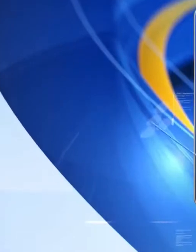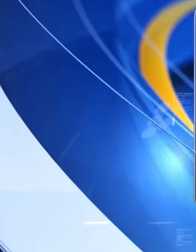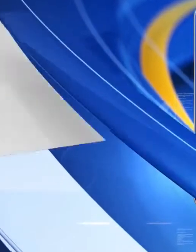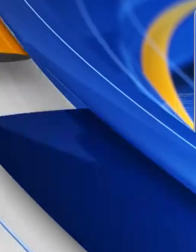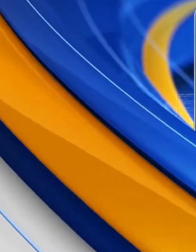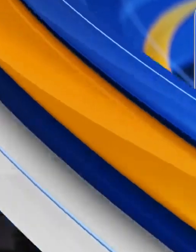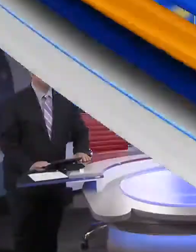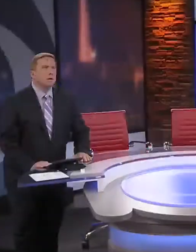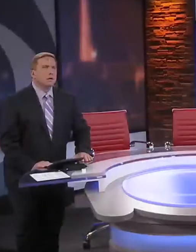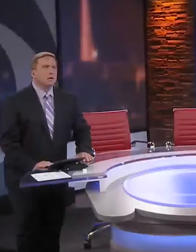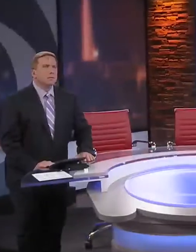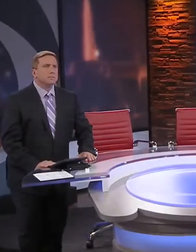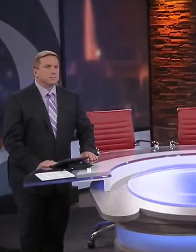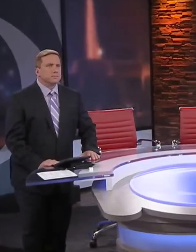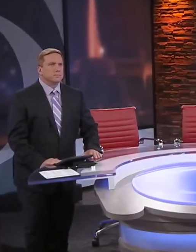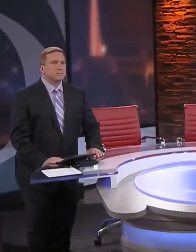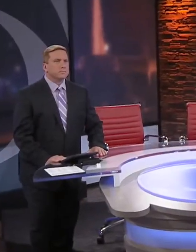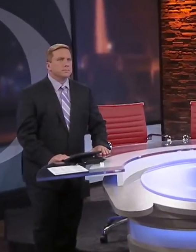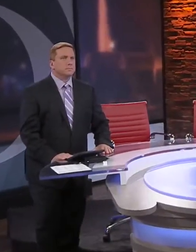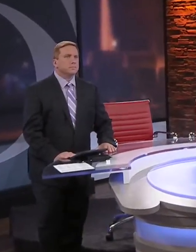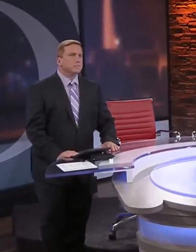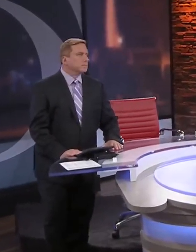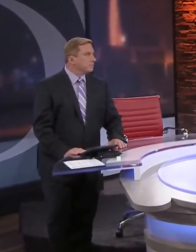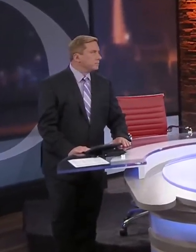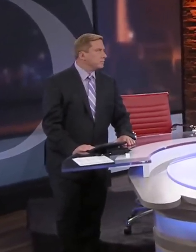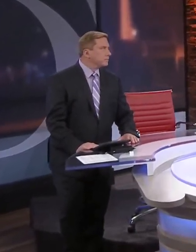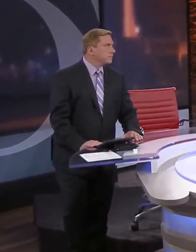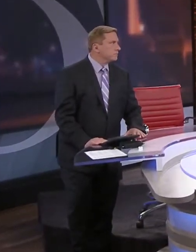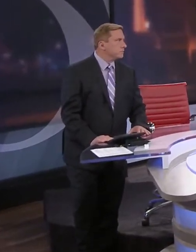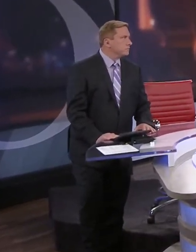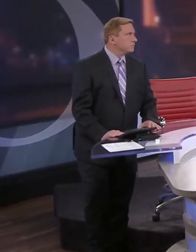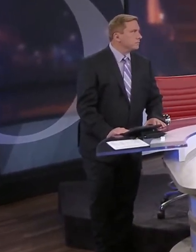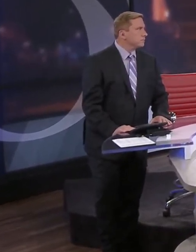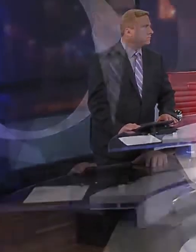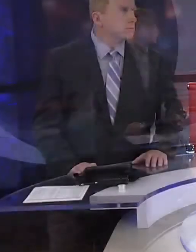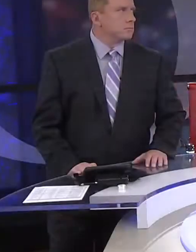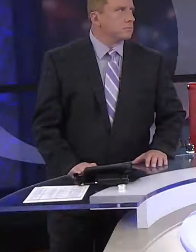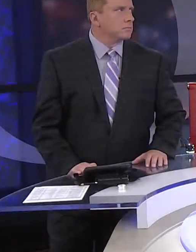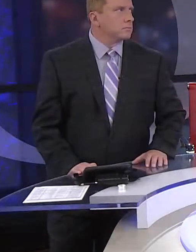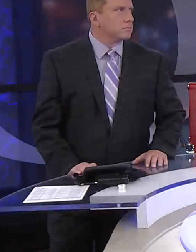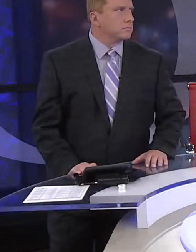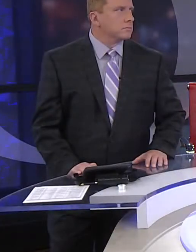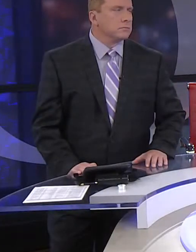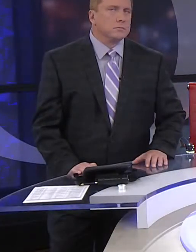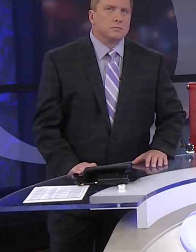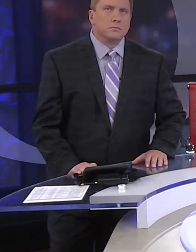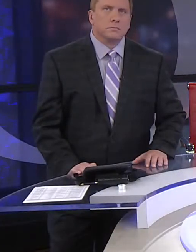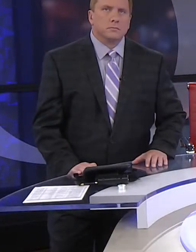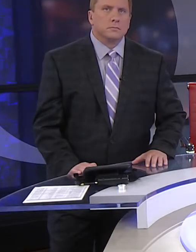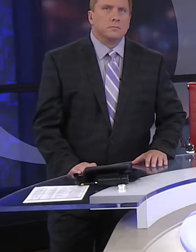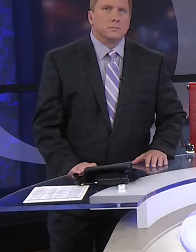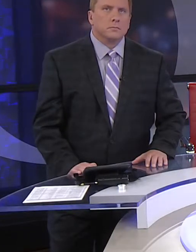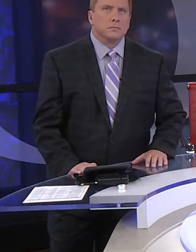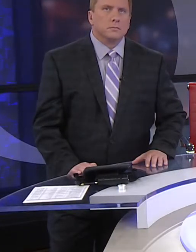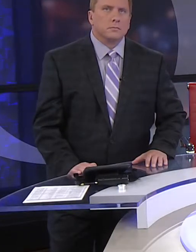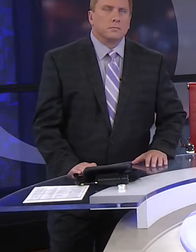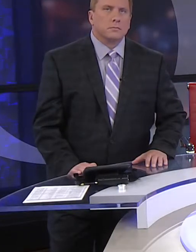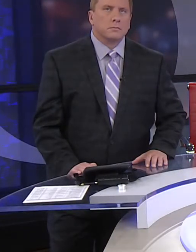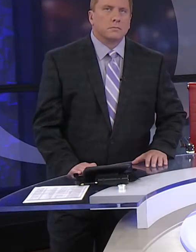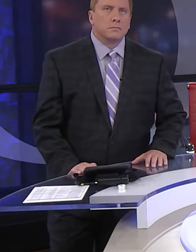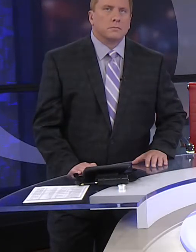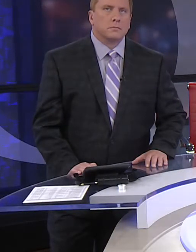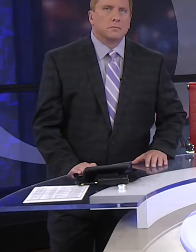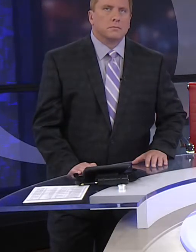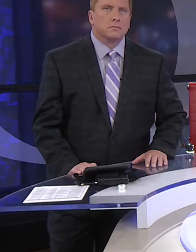With three more COVID-19 deaths here in Greene County, Health Director Clay Goddard is still stressing the importance of the three pillars,